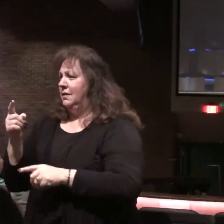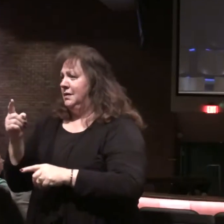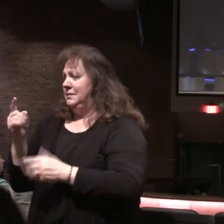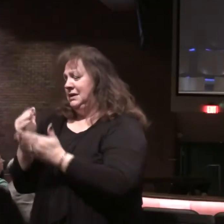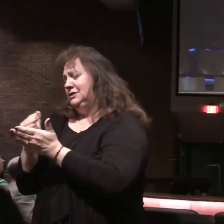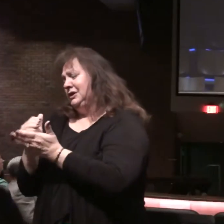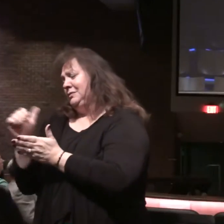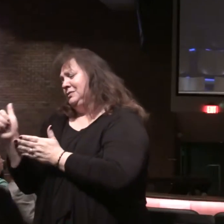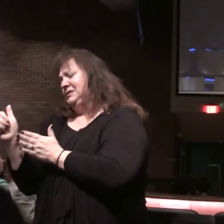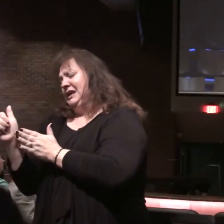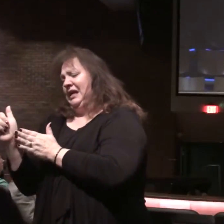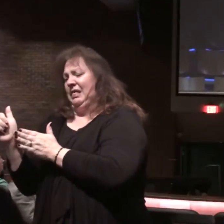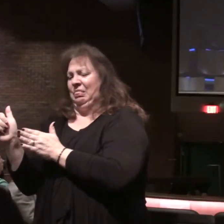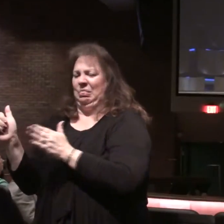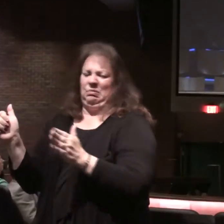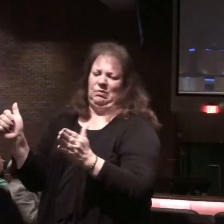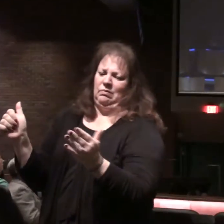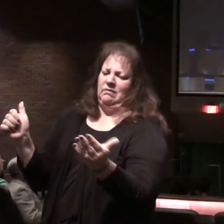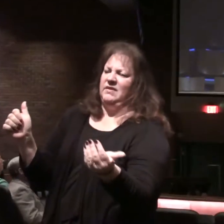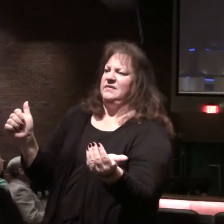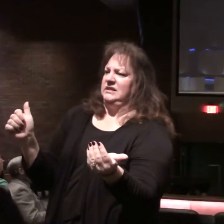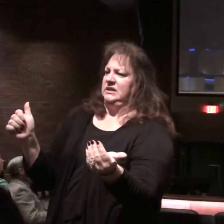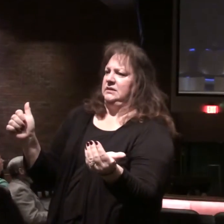10 through 15.